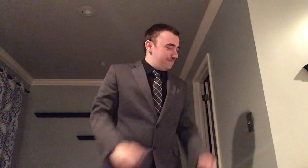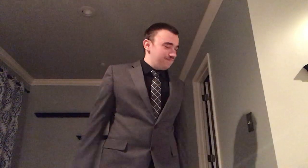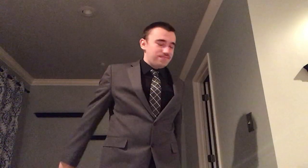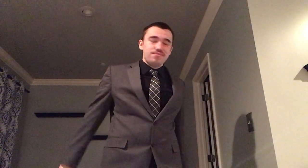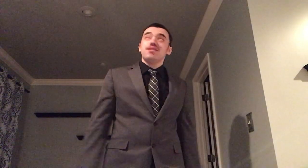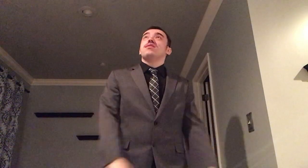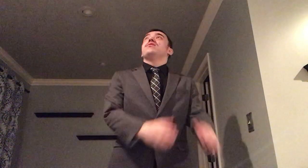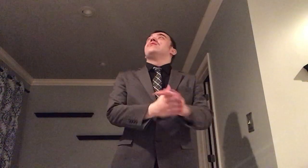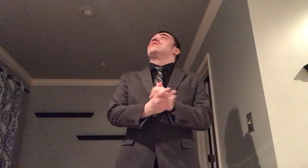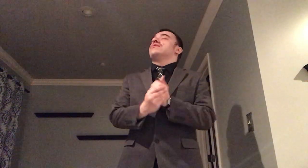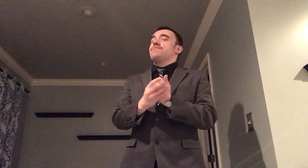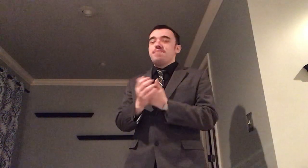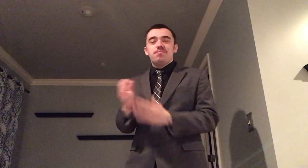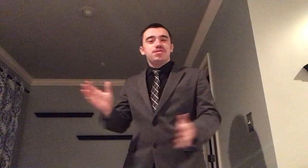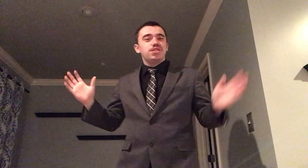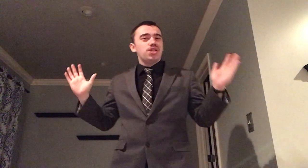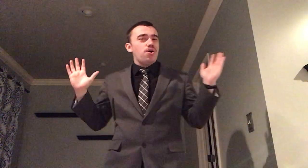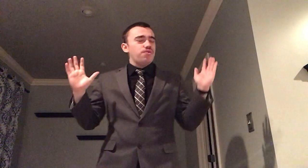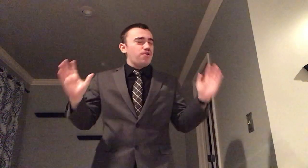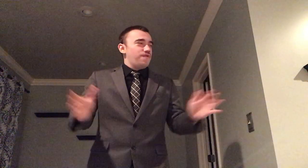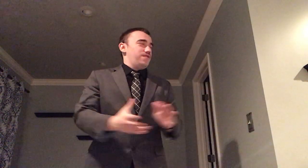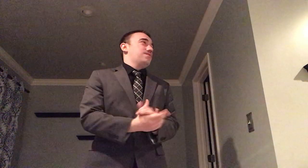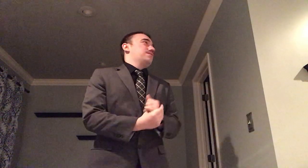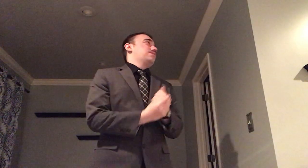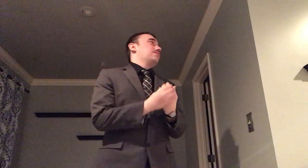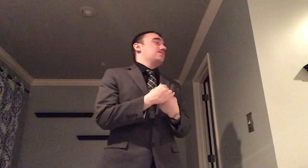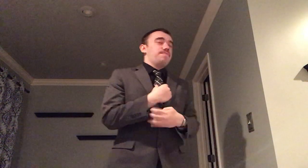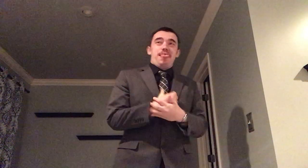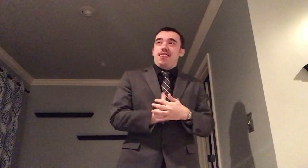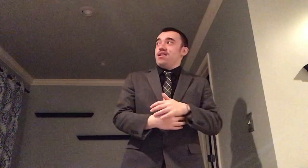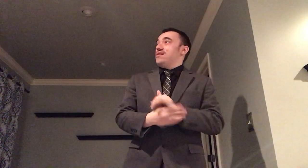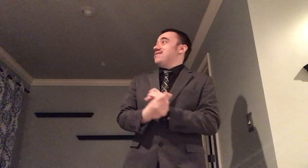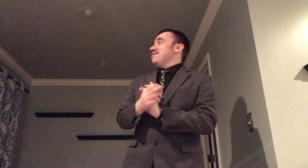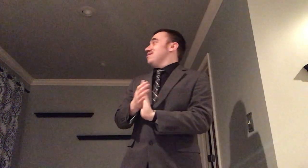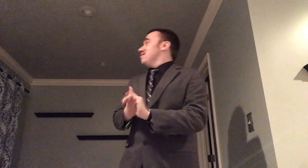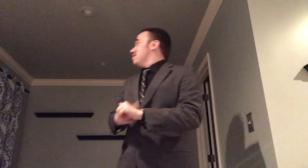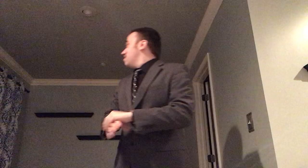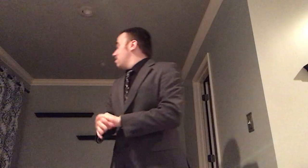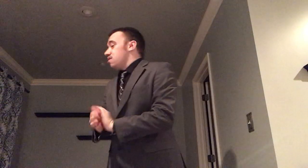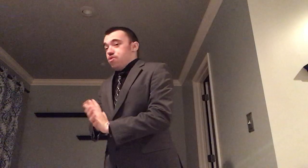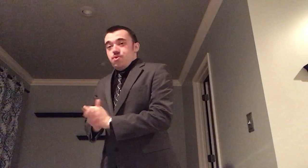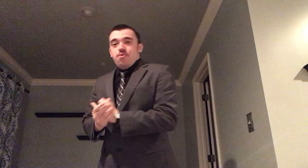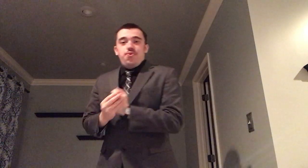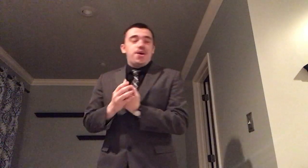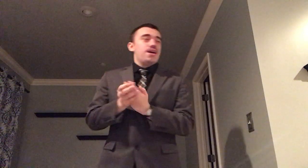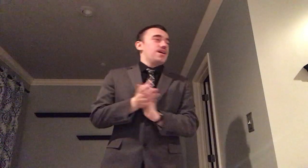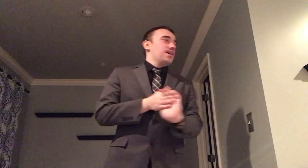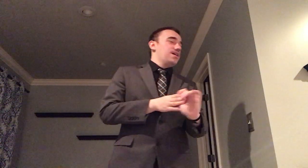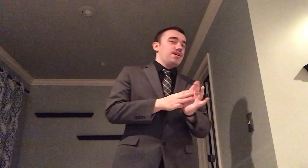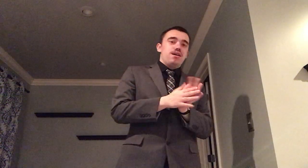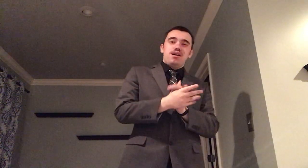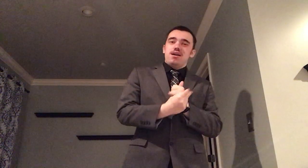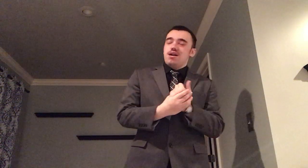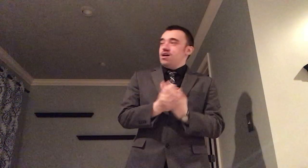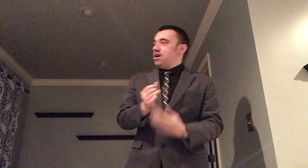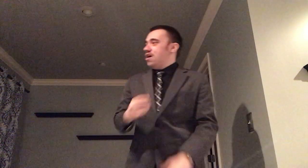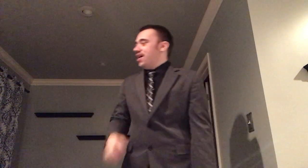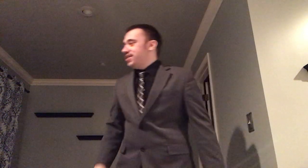but I'm so nervous all right